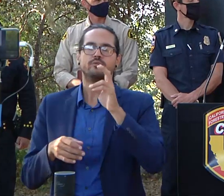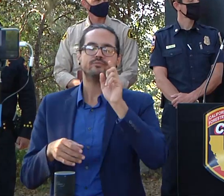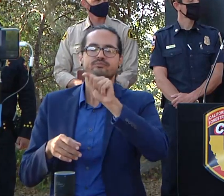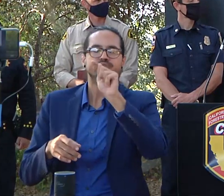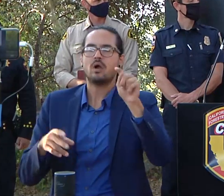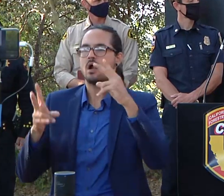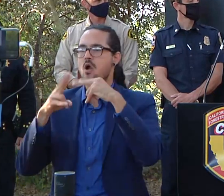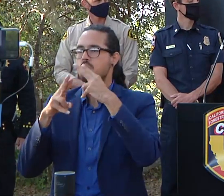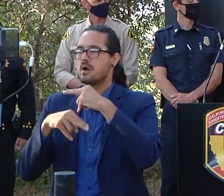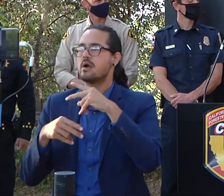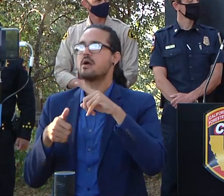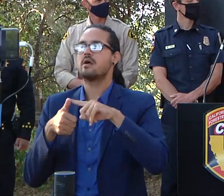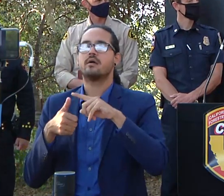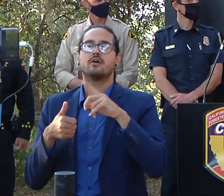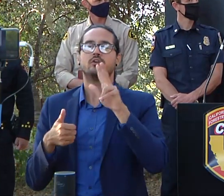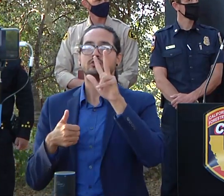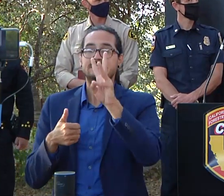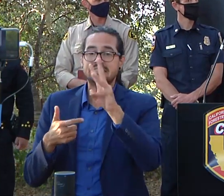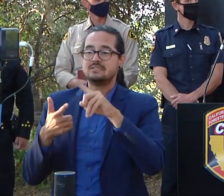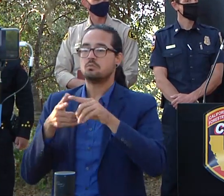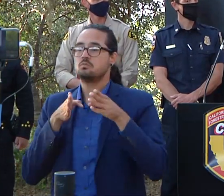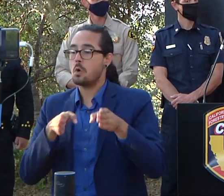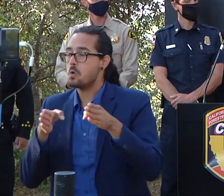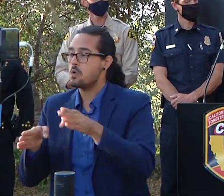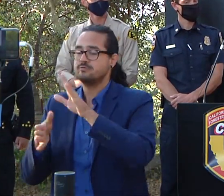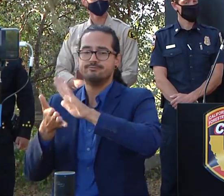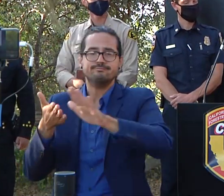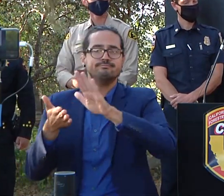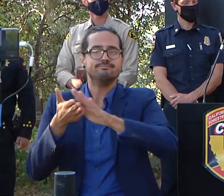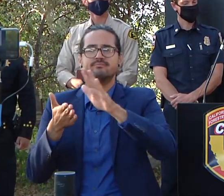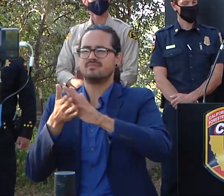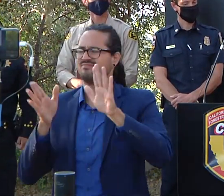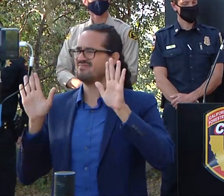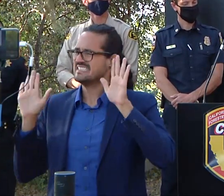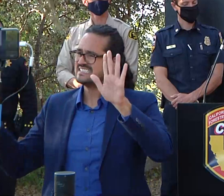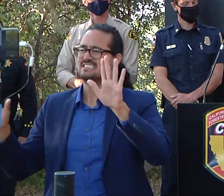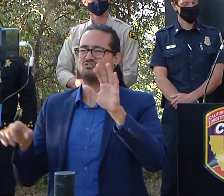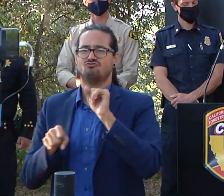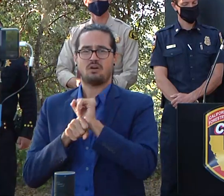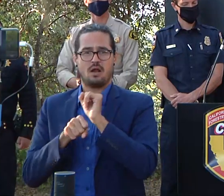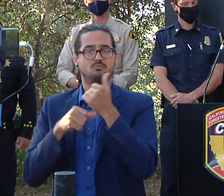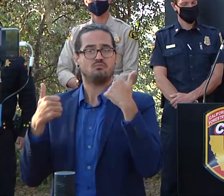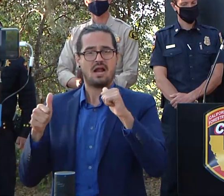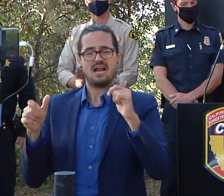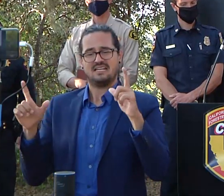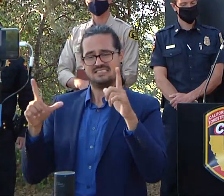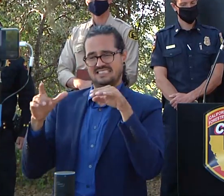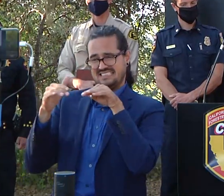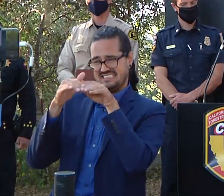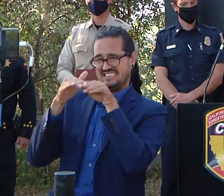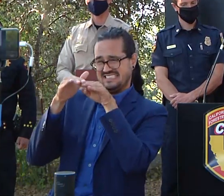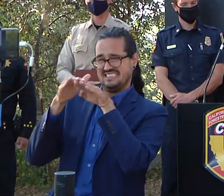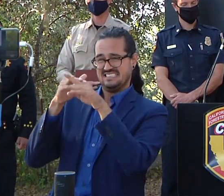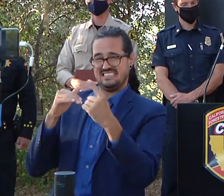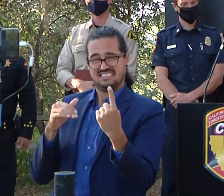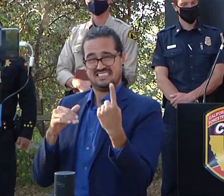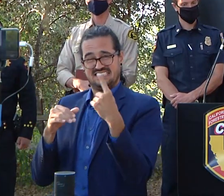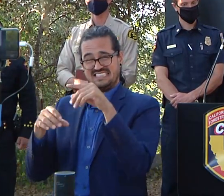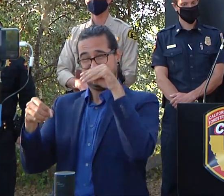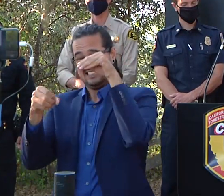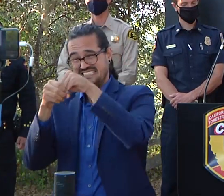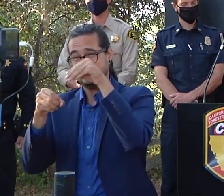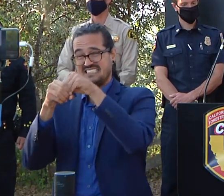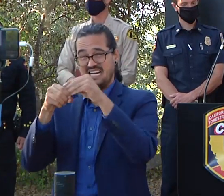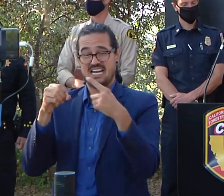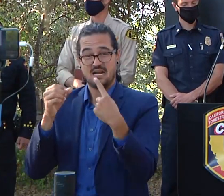job getting us so that we get deeper in so the damage inspection teams can do their job to uh to inspect